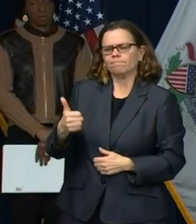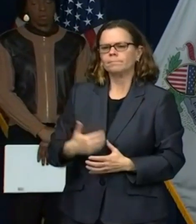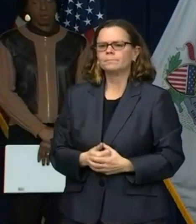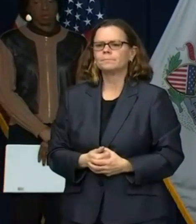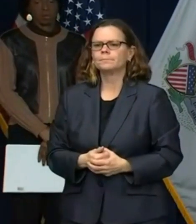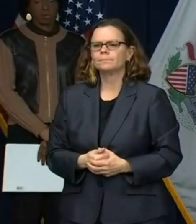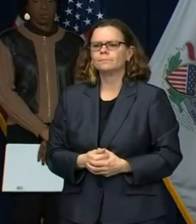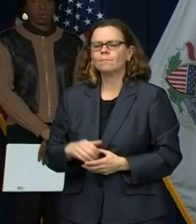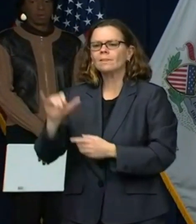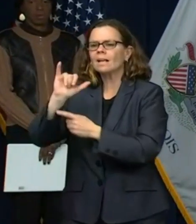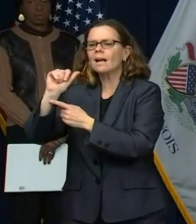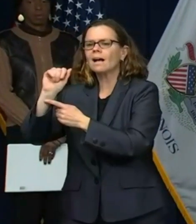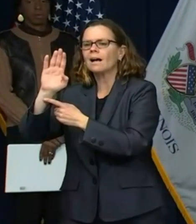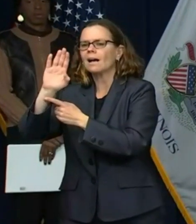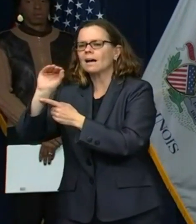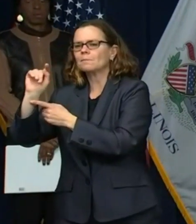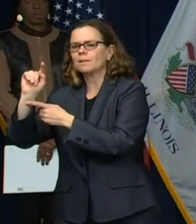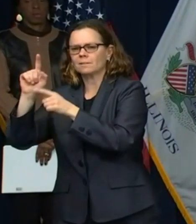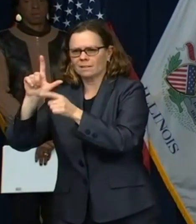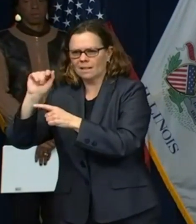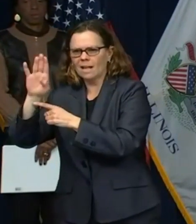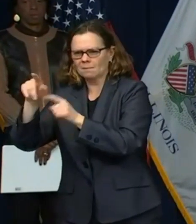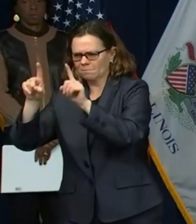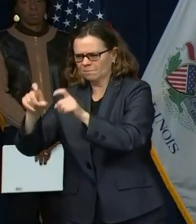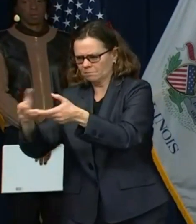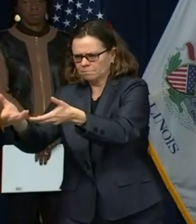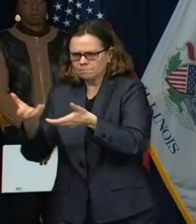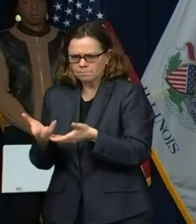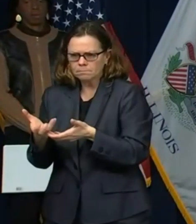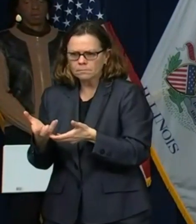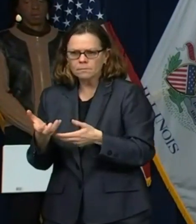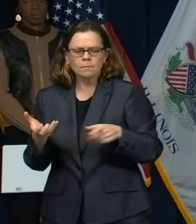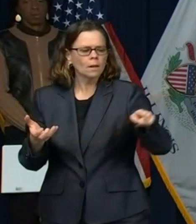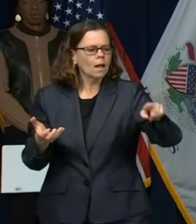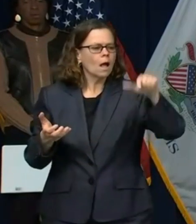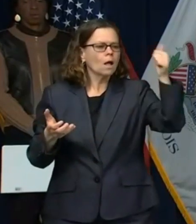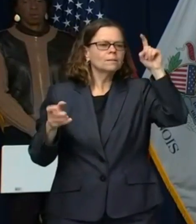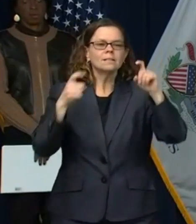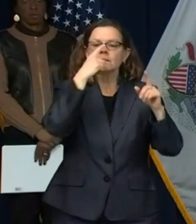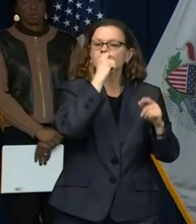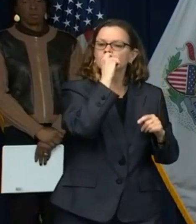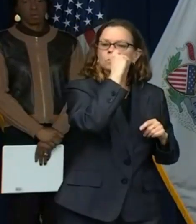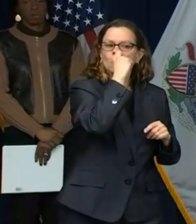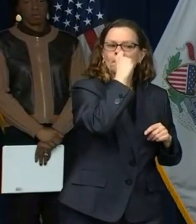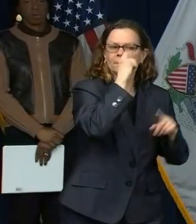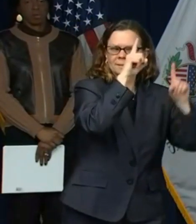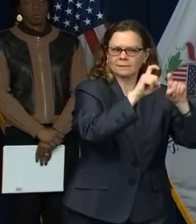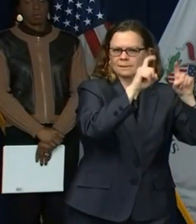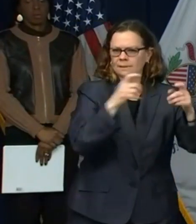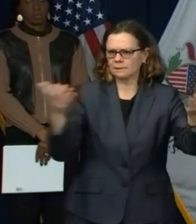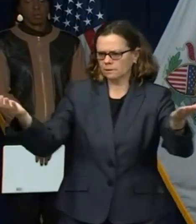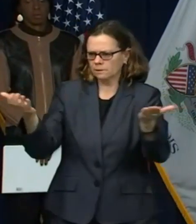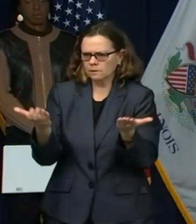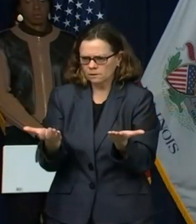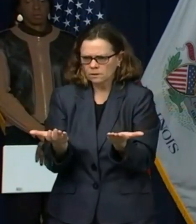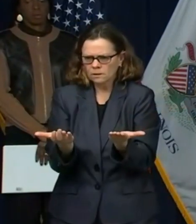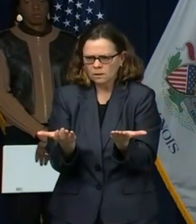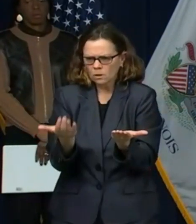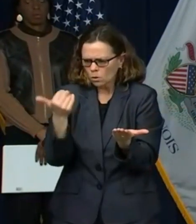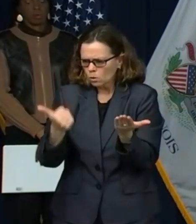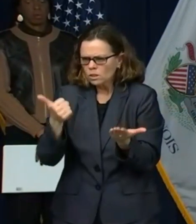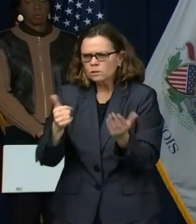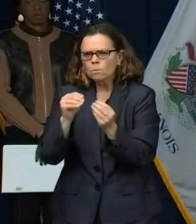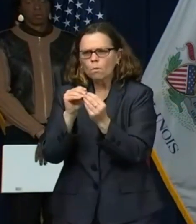methodologies, um, to the, the swab, uh, that's taken the specimen doing running it two different ways so that we can